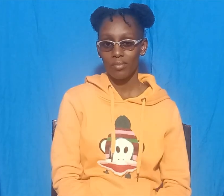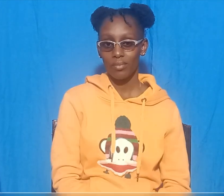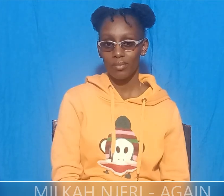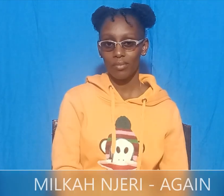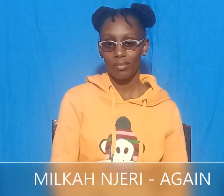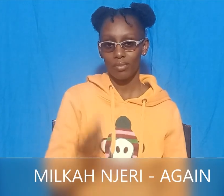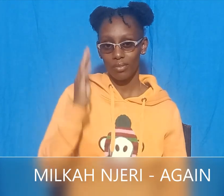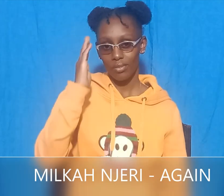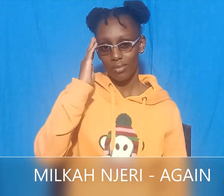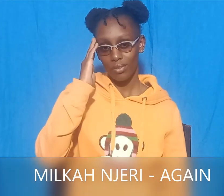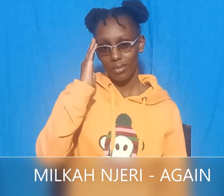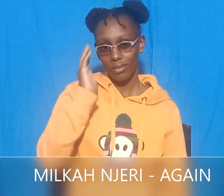me. Hello.